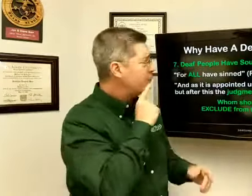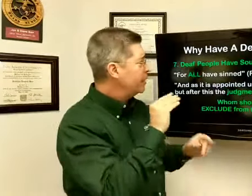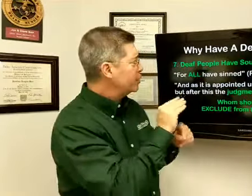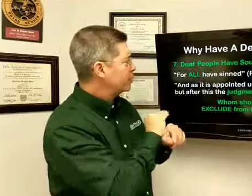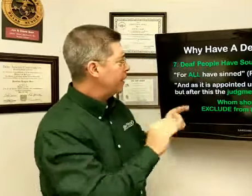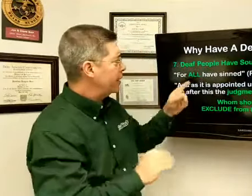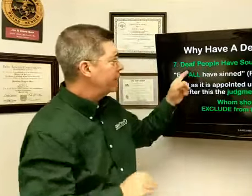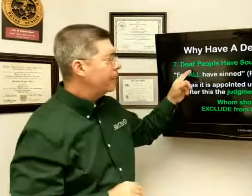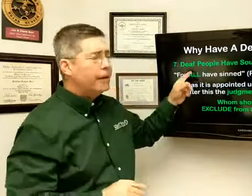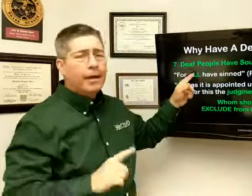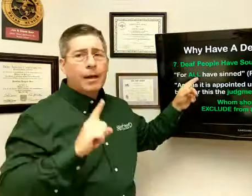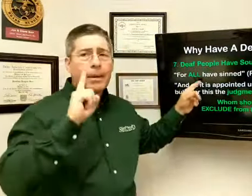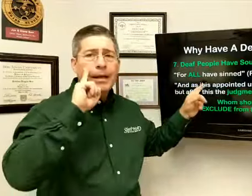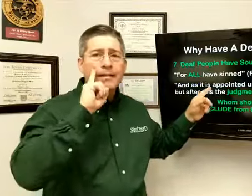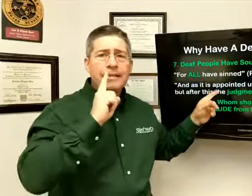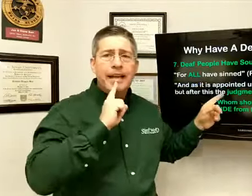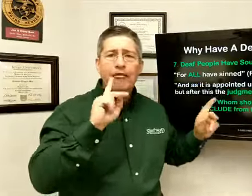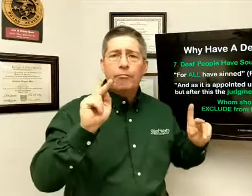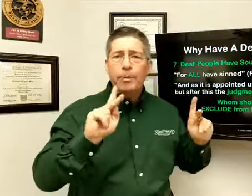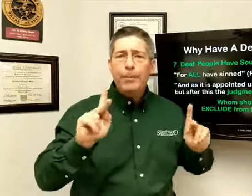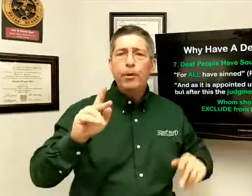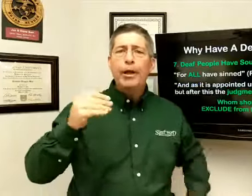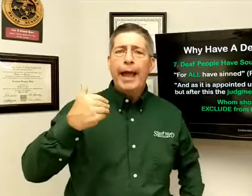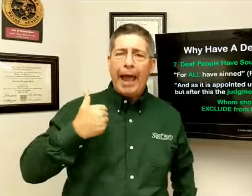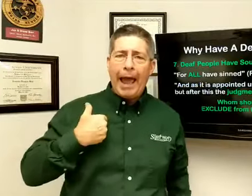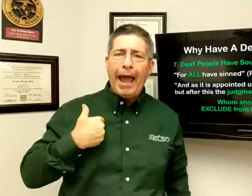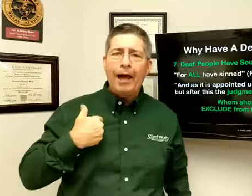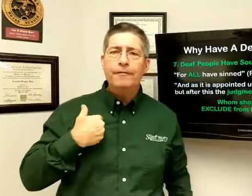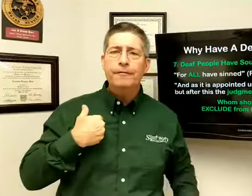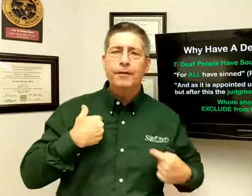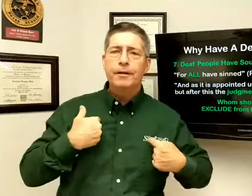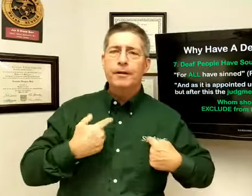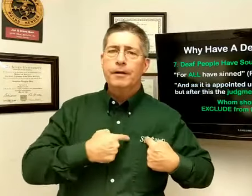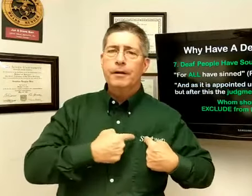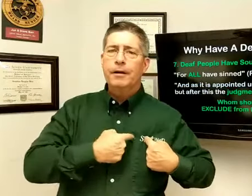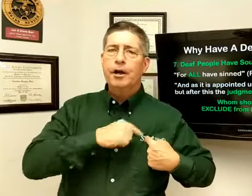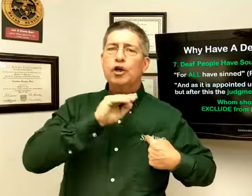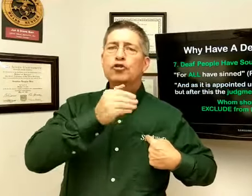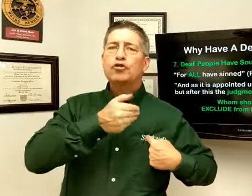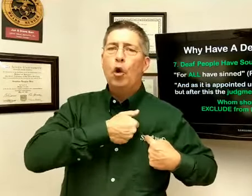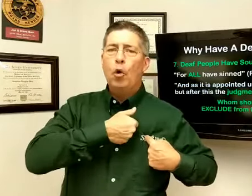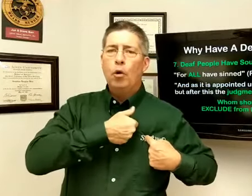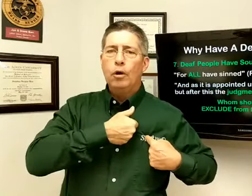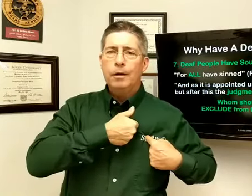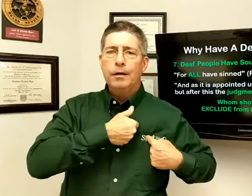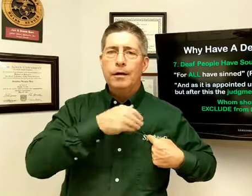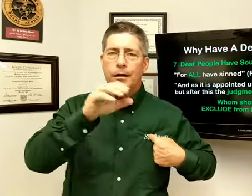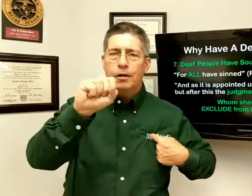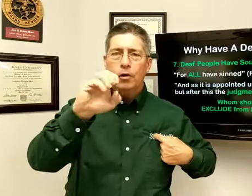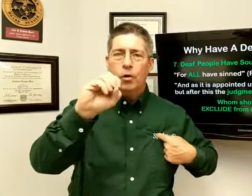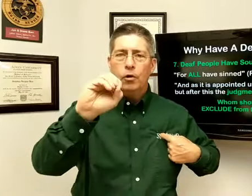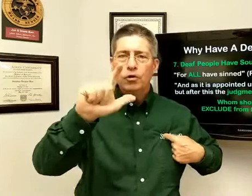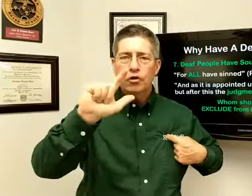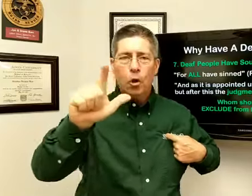ministry? Because deaf people have soul. Soul.